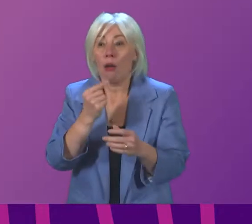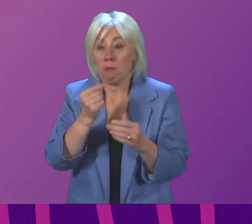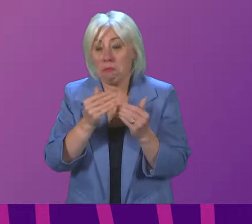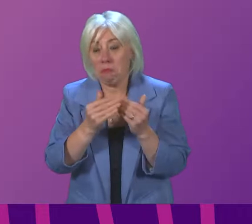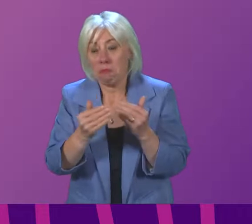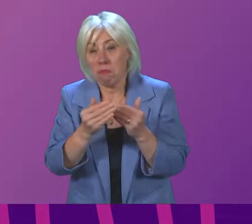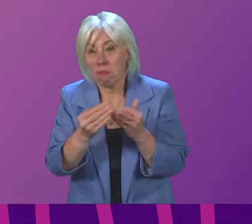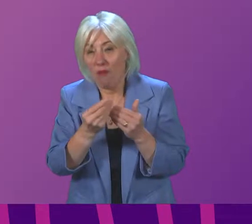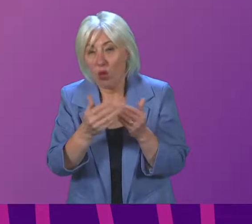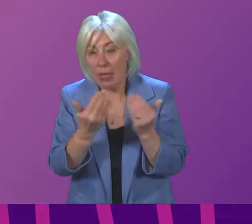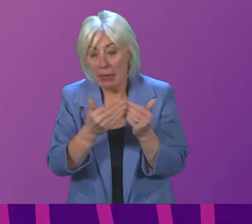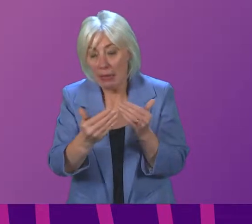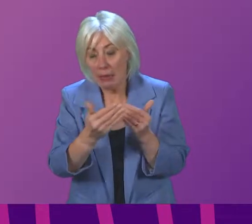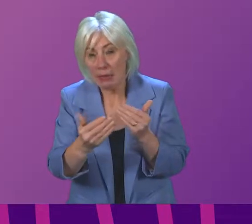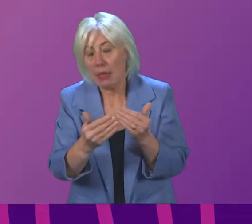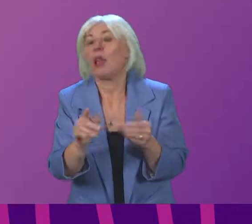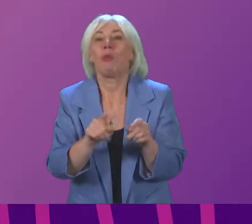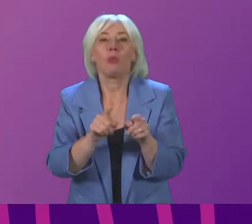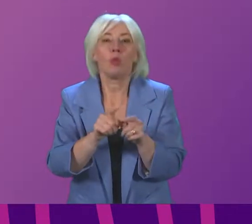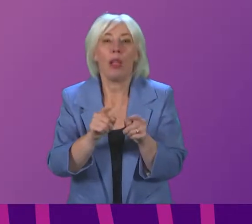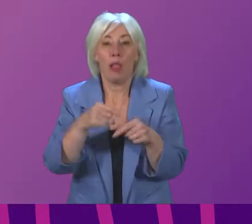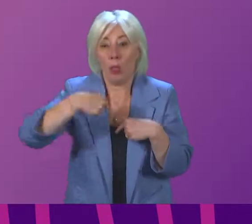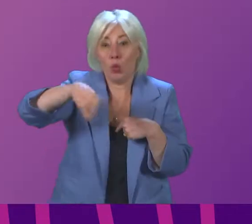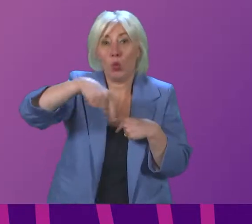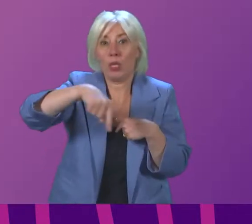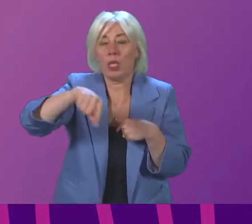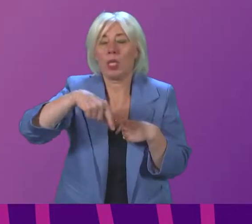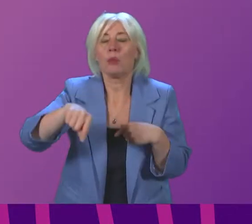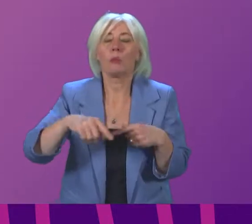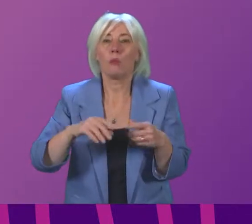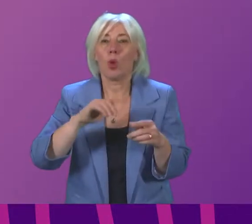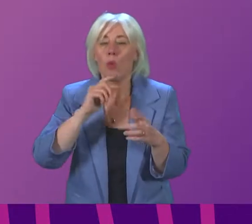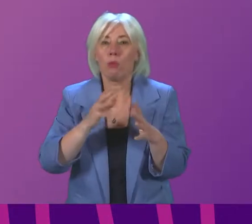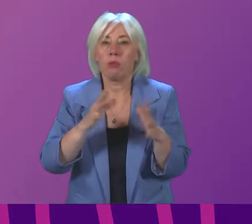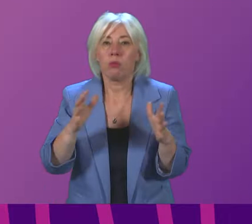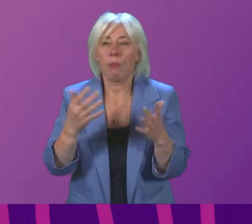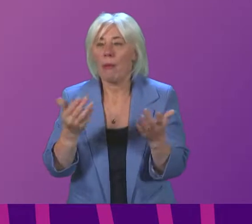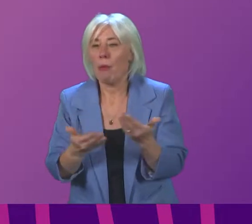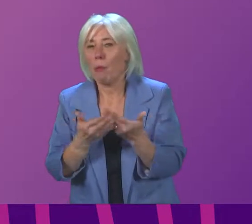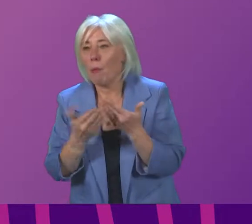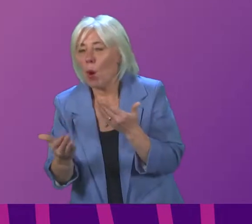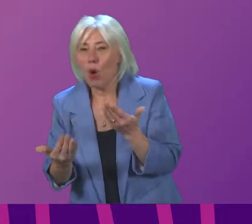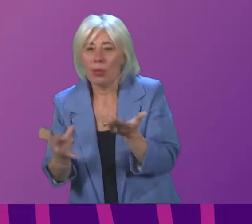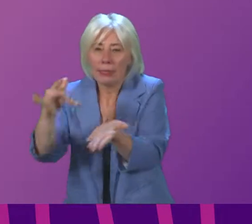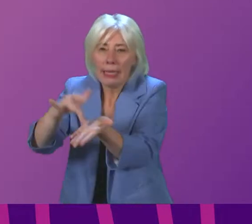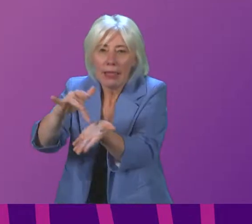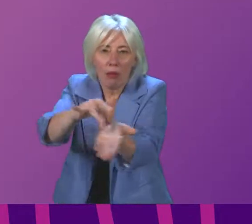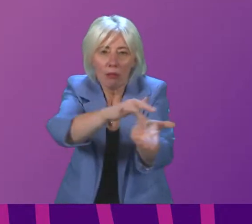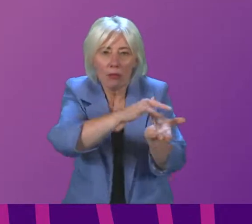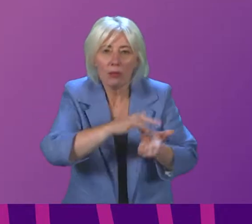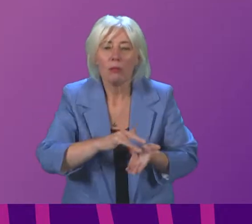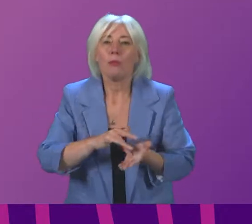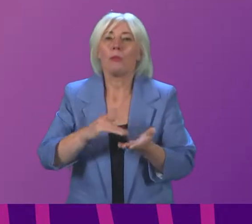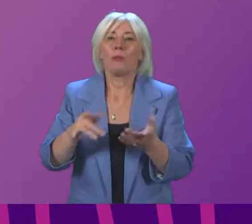the next few days and over the course of this week in the form of extra centres. And where